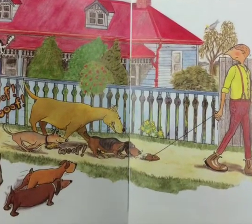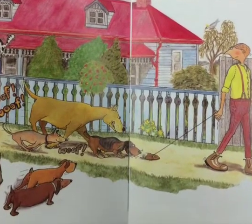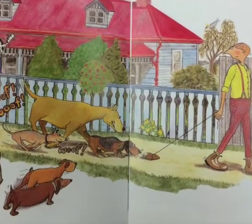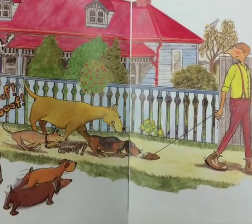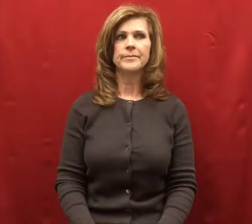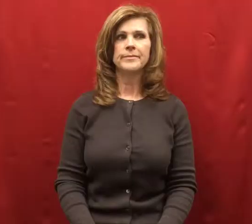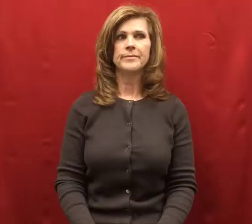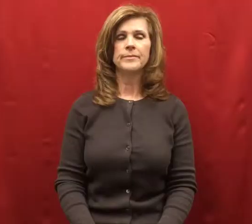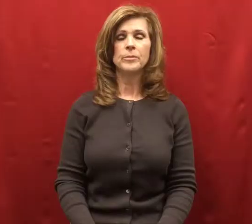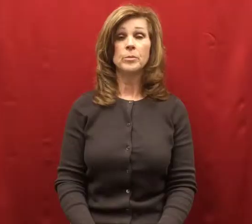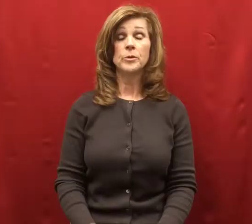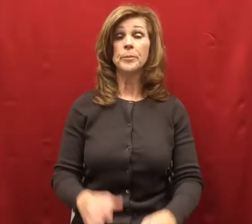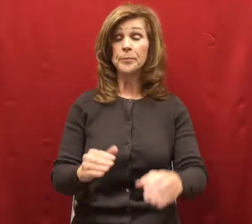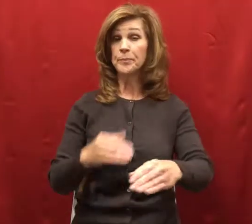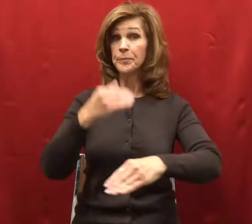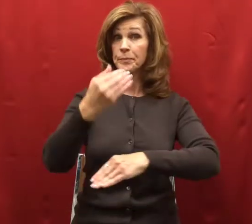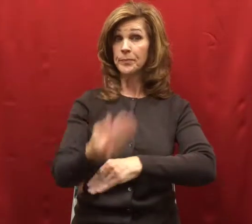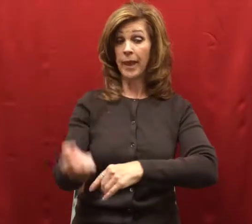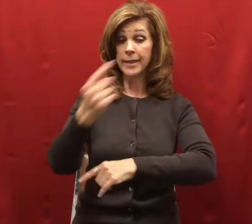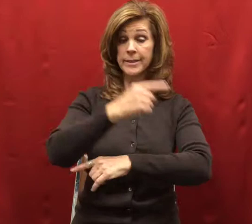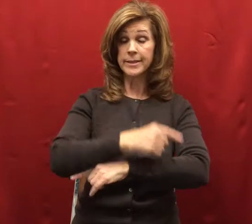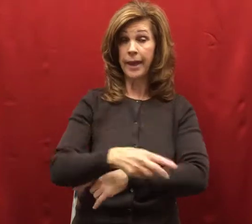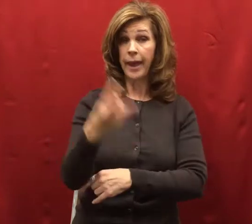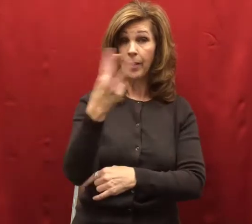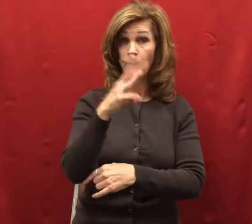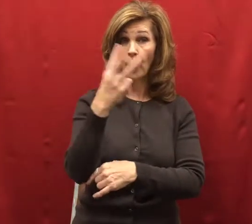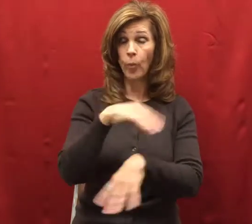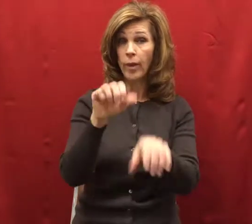The next day, Willy went to work for the butcher,